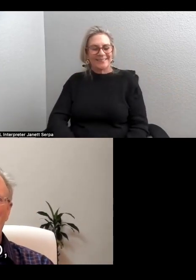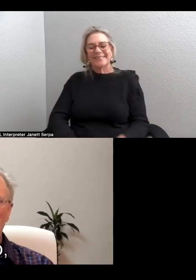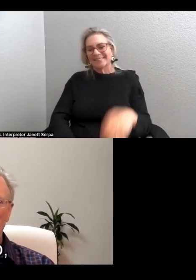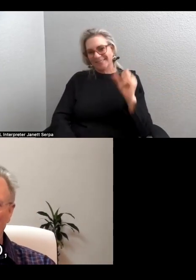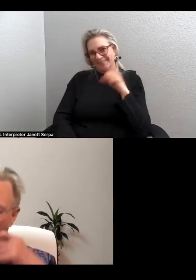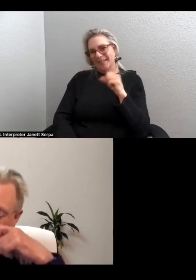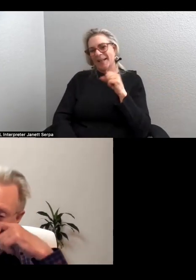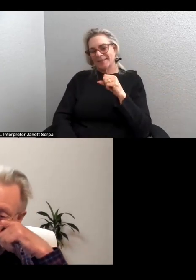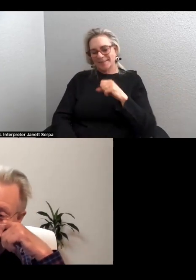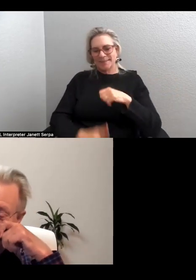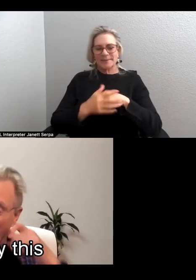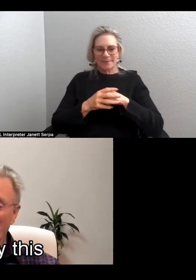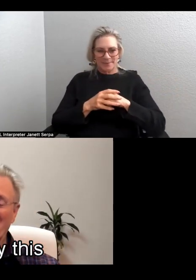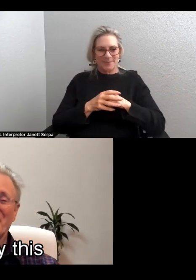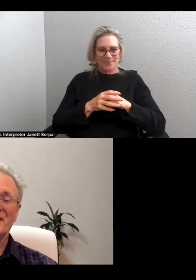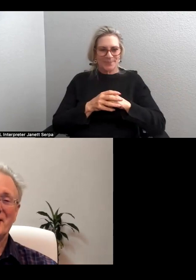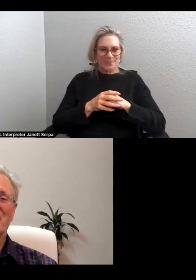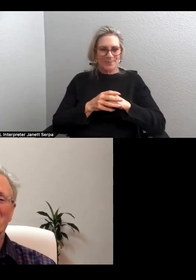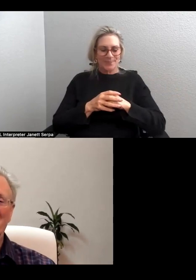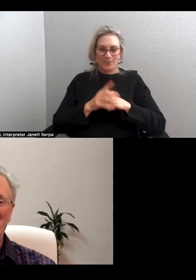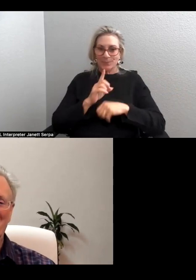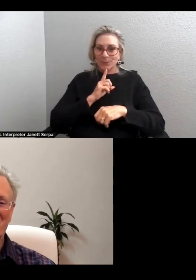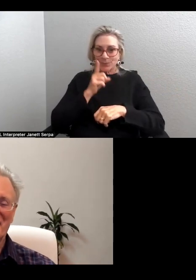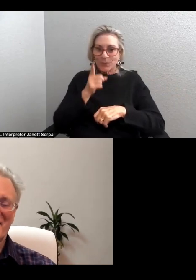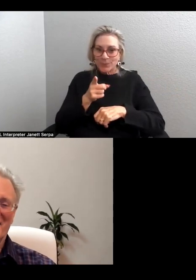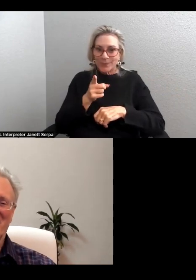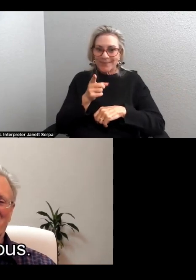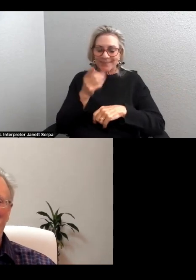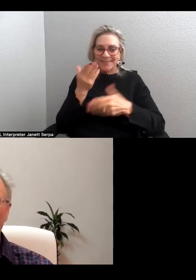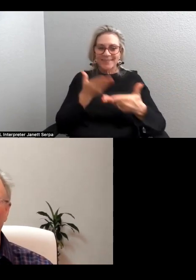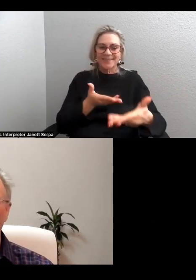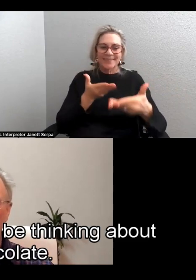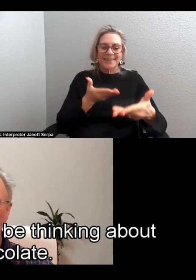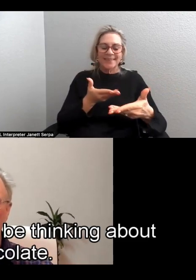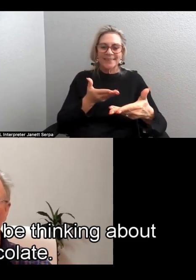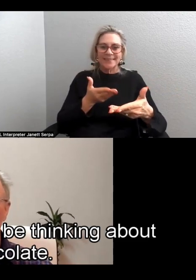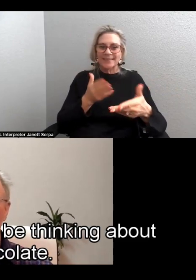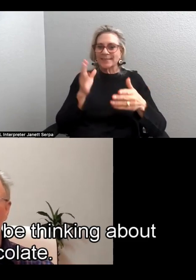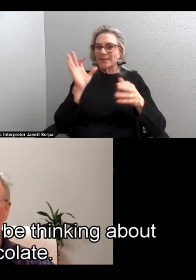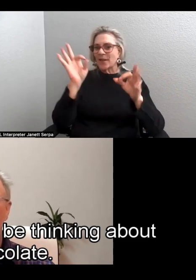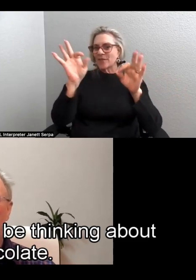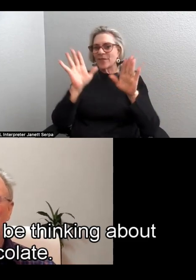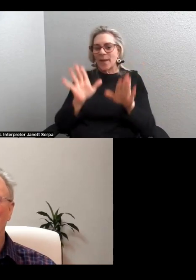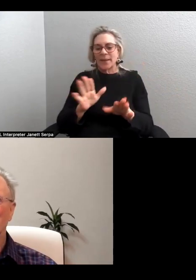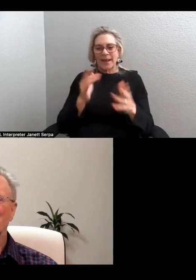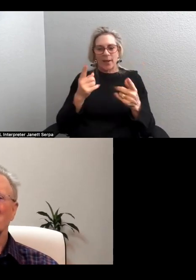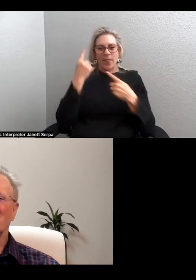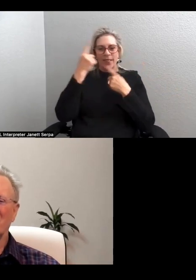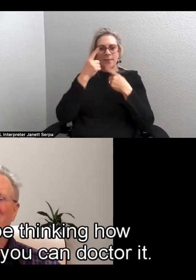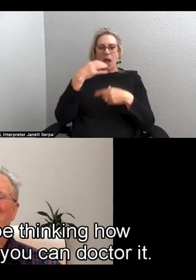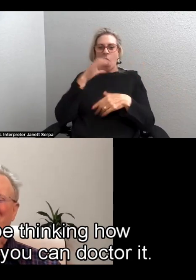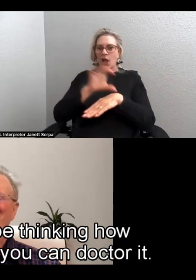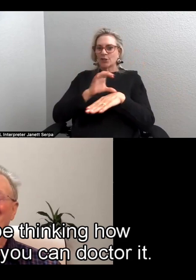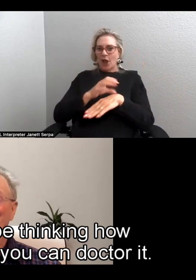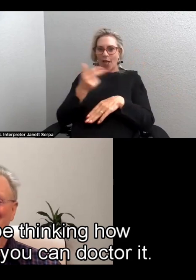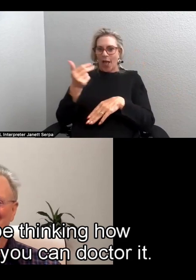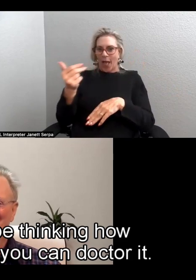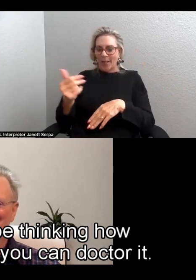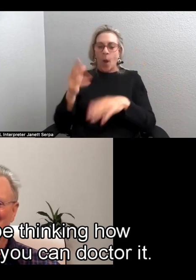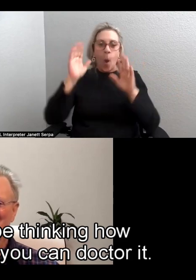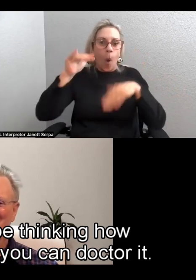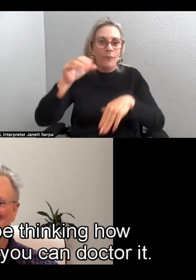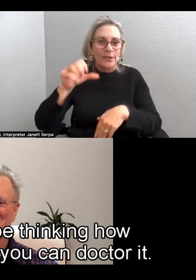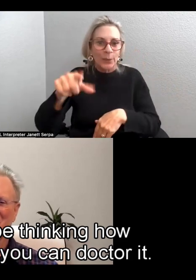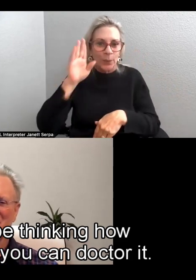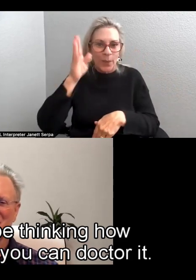So, literally, this is just, it's fabulous, because now you'll be thinking about hot chocolate, hopefully you'll be